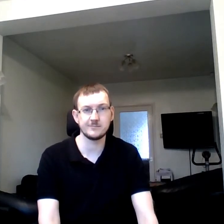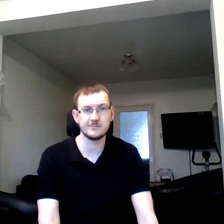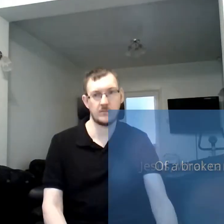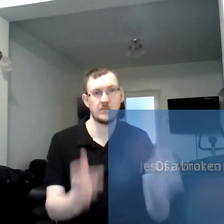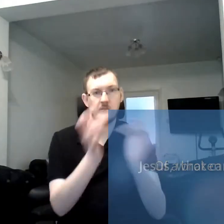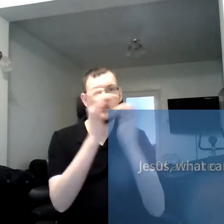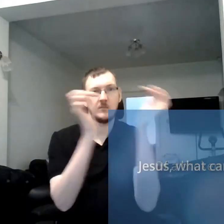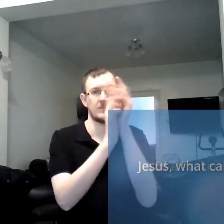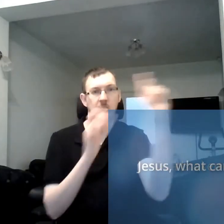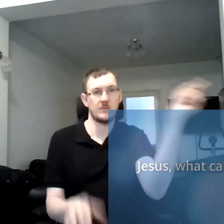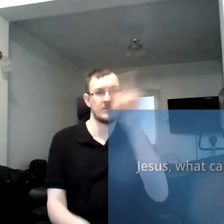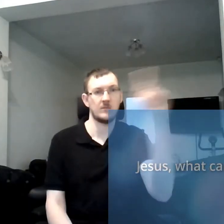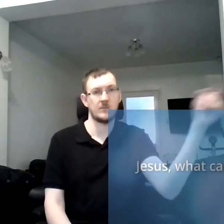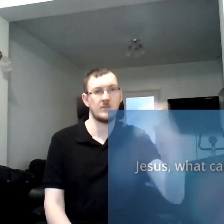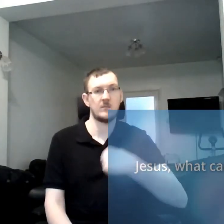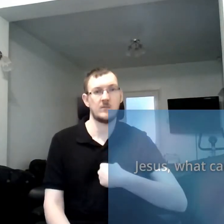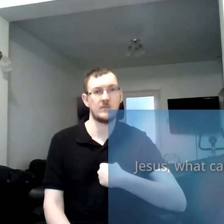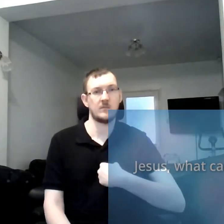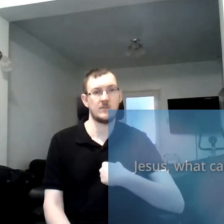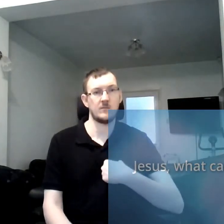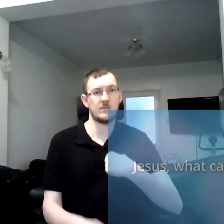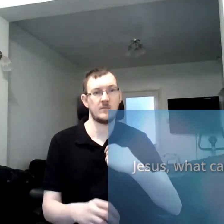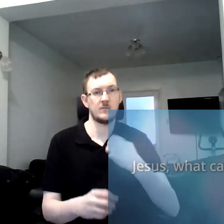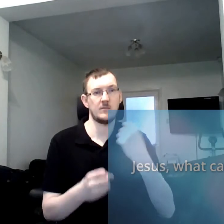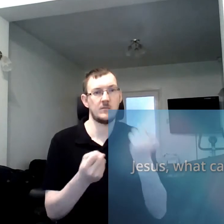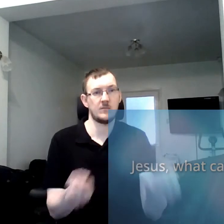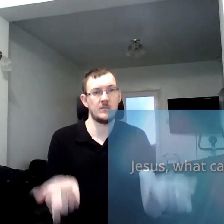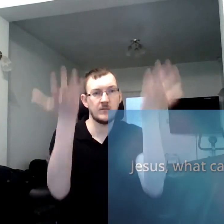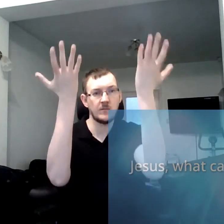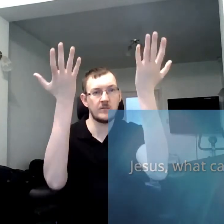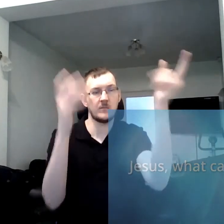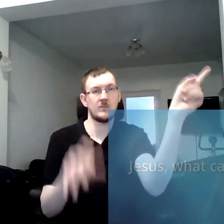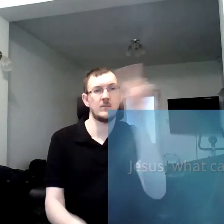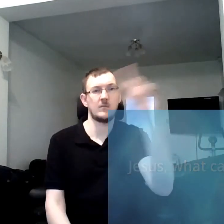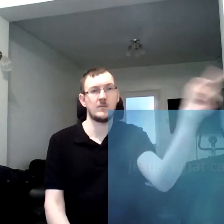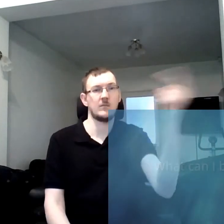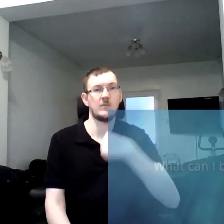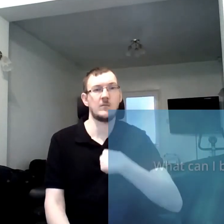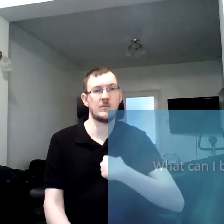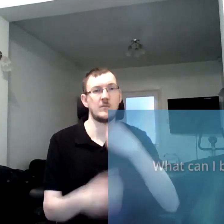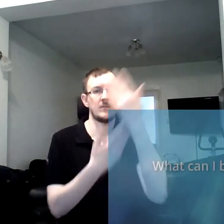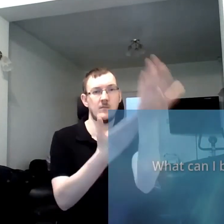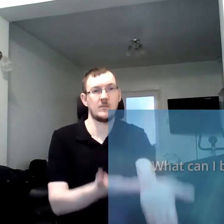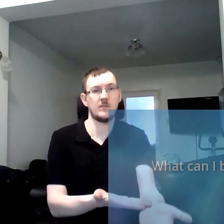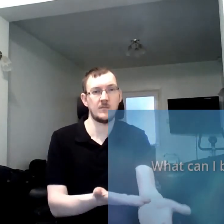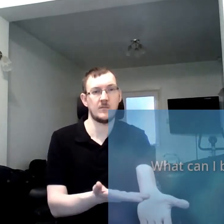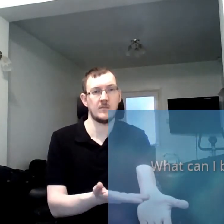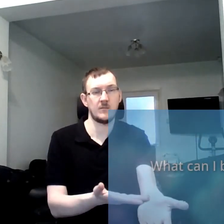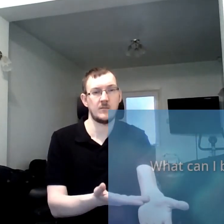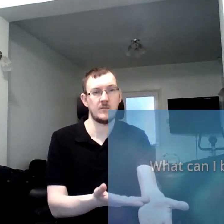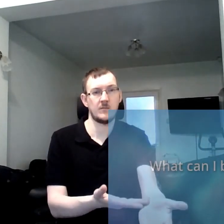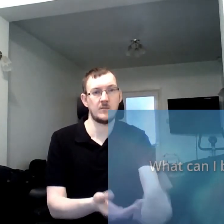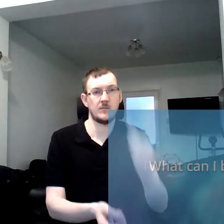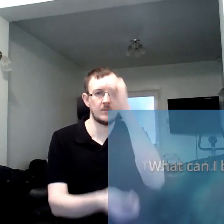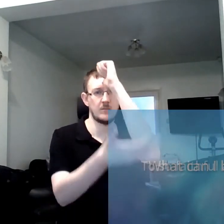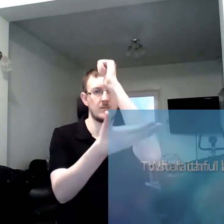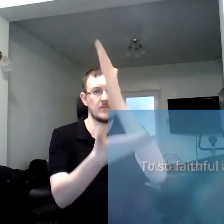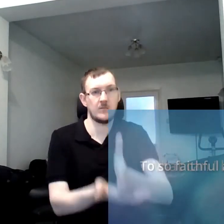Jesus what can I give. What can I bring. To so